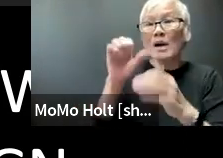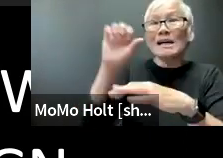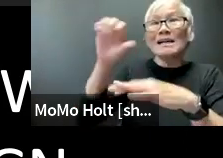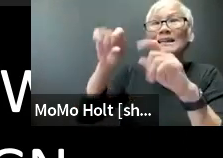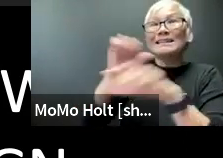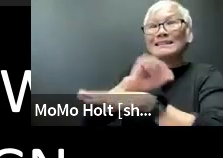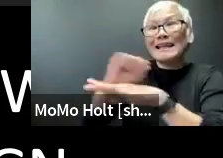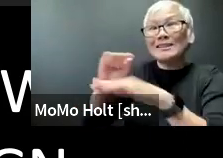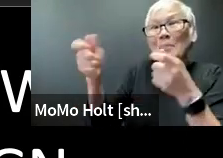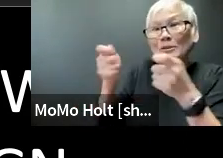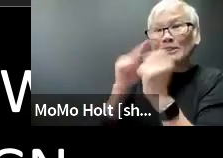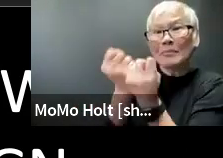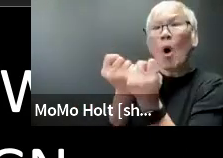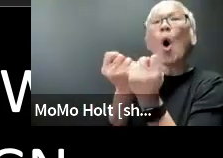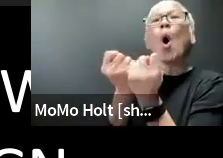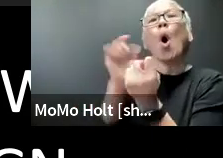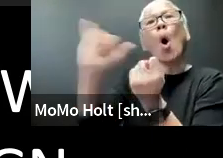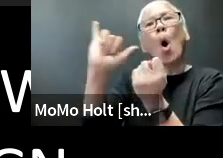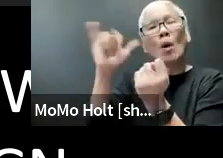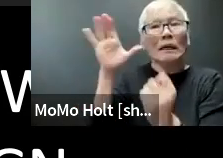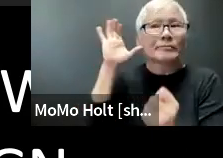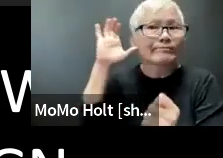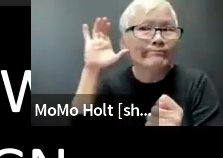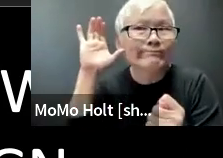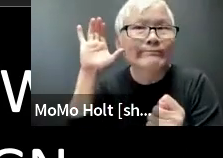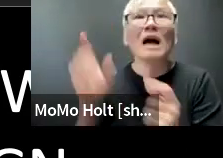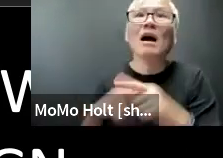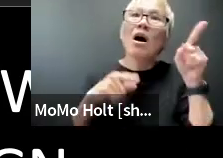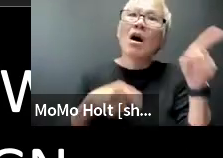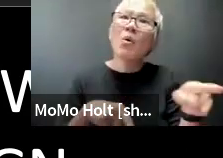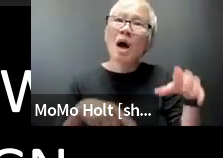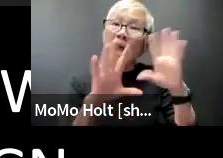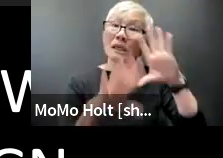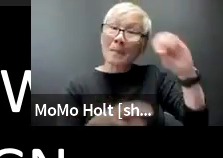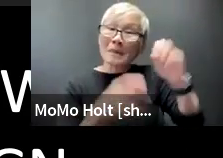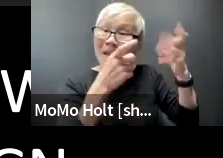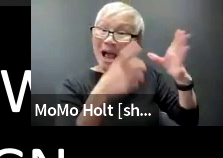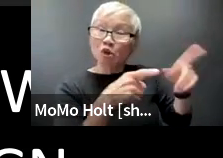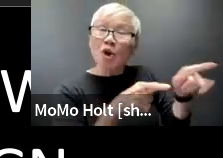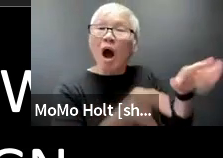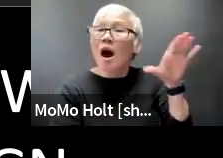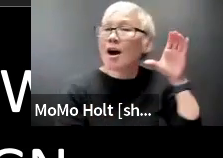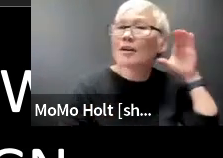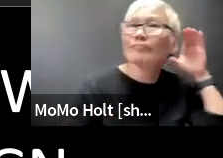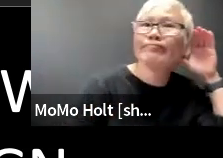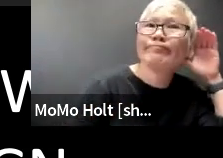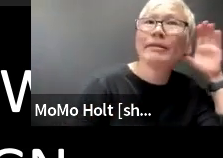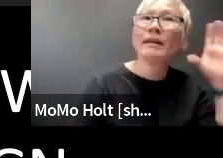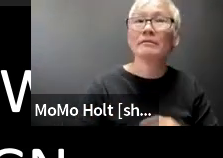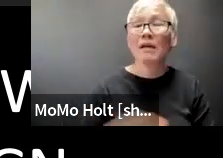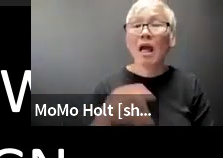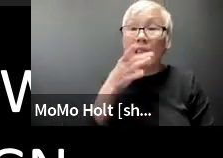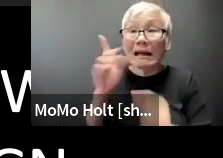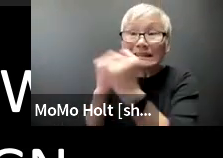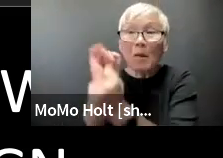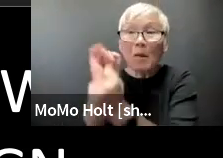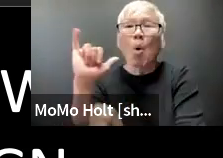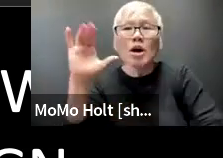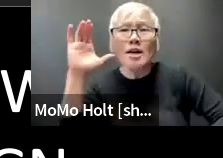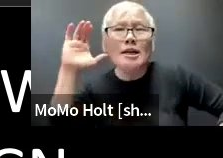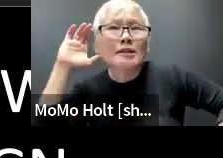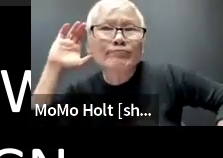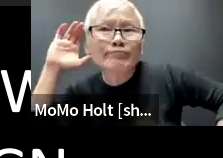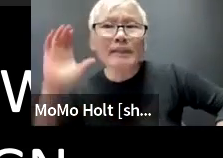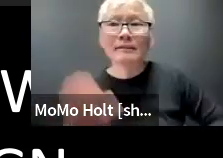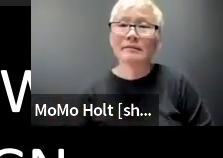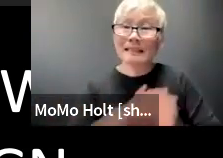you can't pick and choose you can say well the stage management team they're important they may listen to them company managers okay they'll listen to